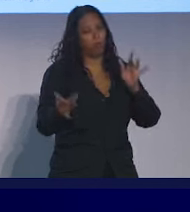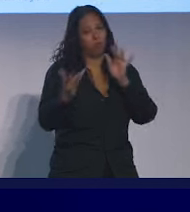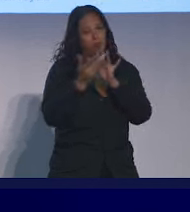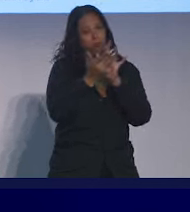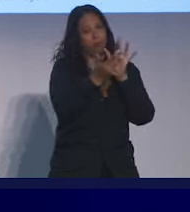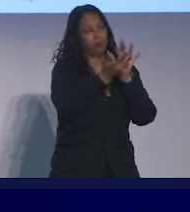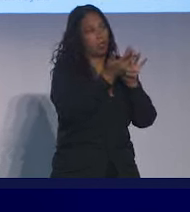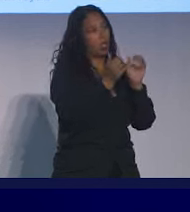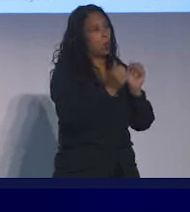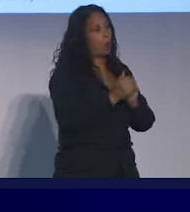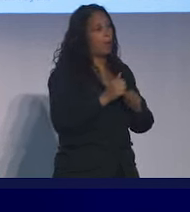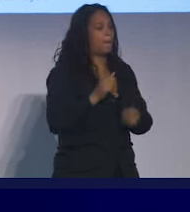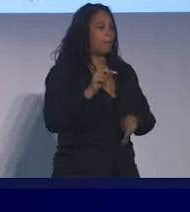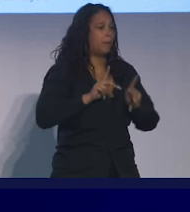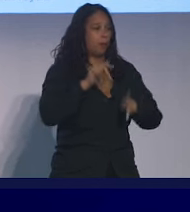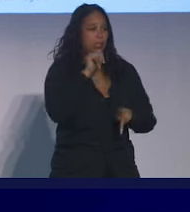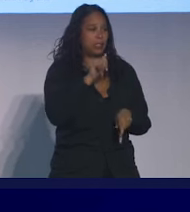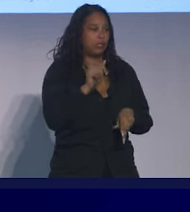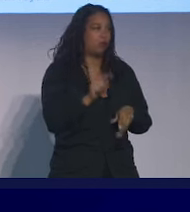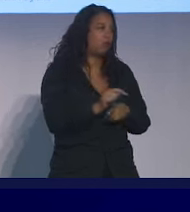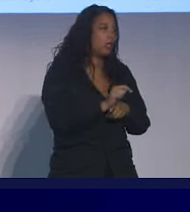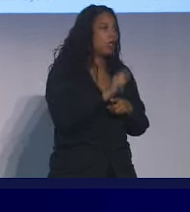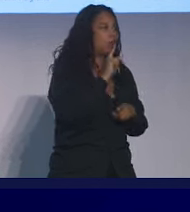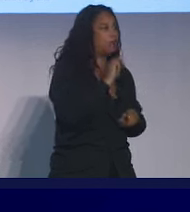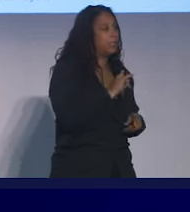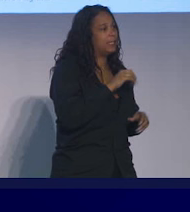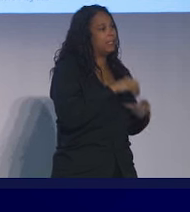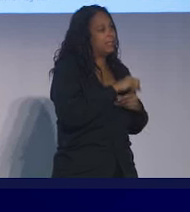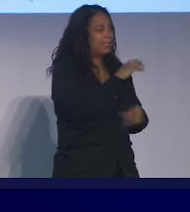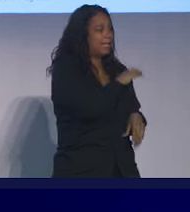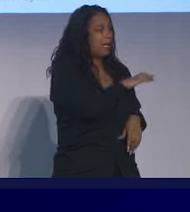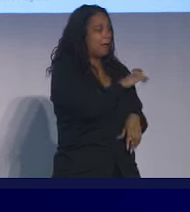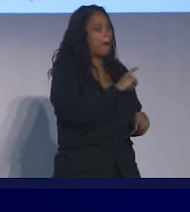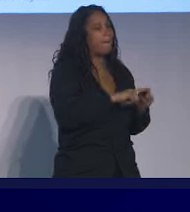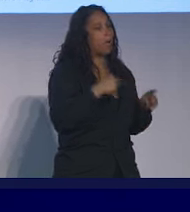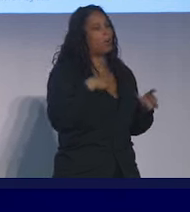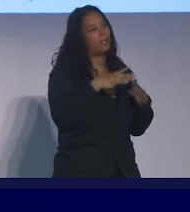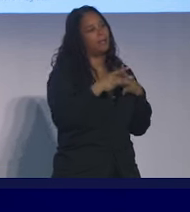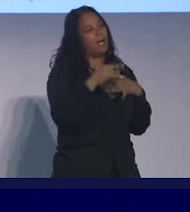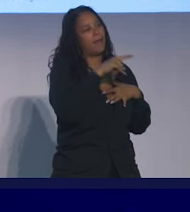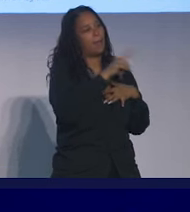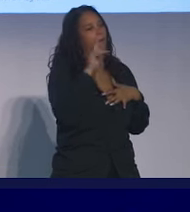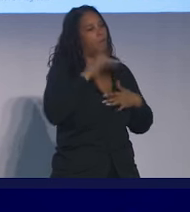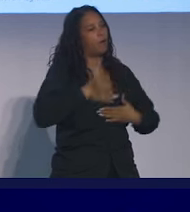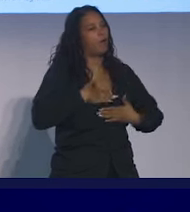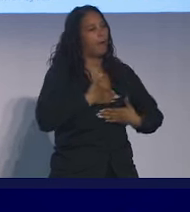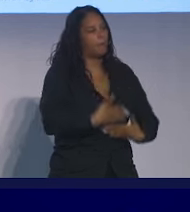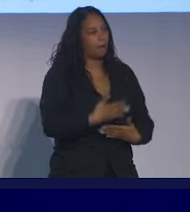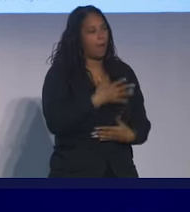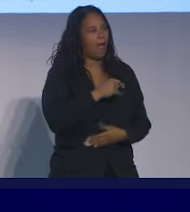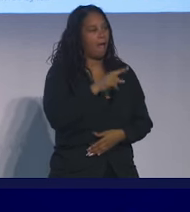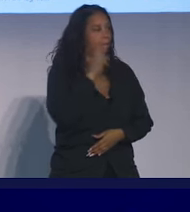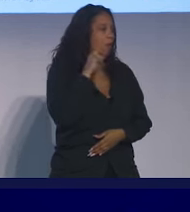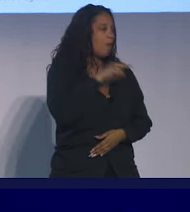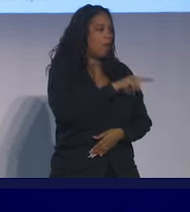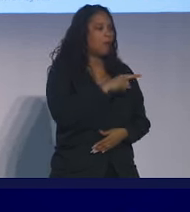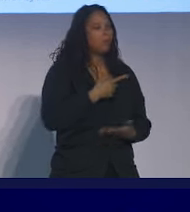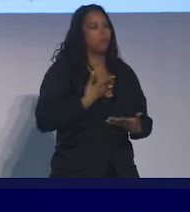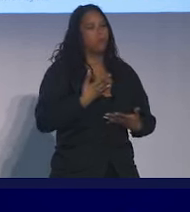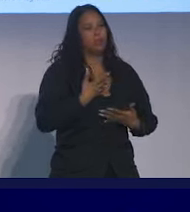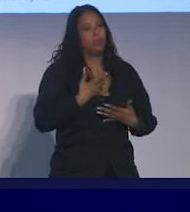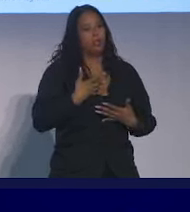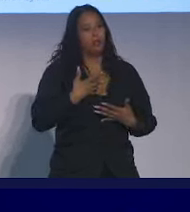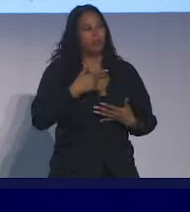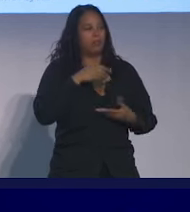clinically licensed or trained. We specifically select for their empathy, for their incredible tenacity, for their community spirit